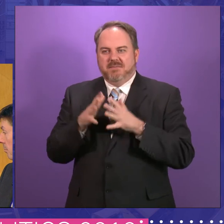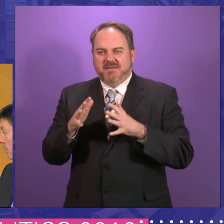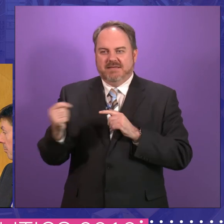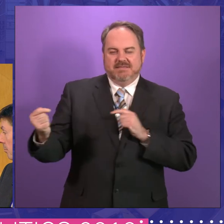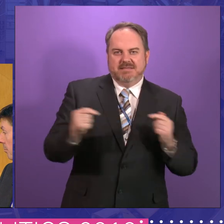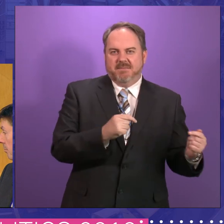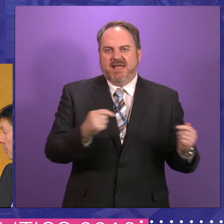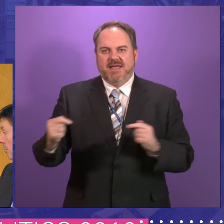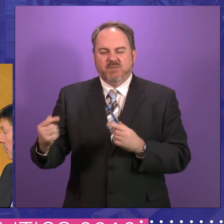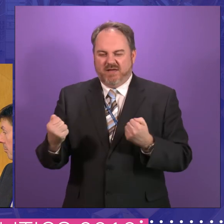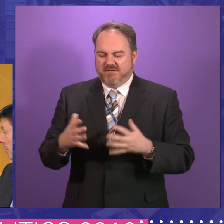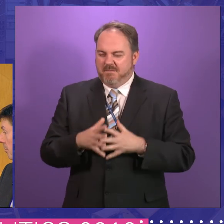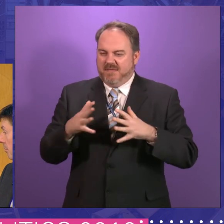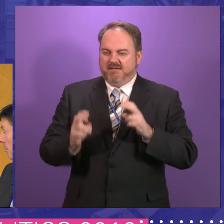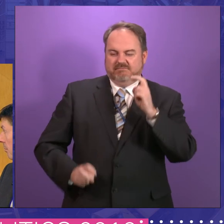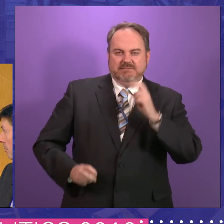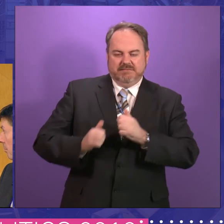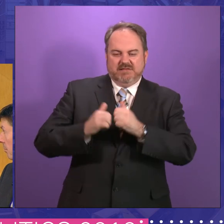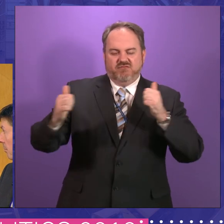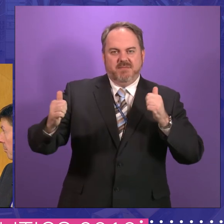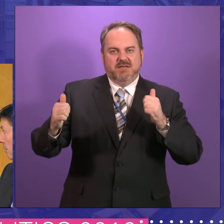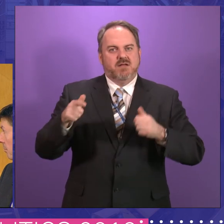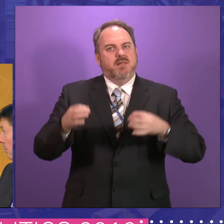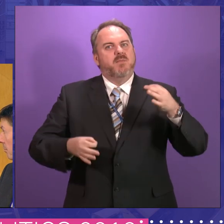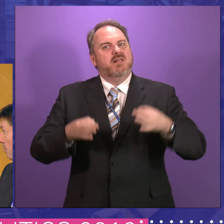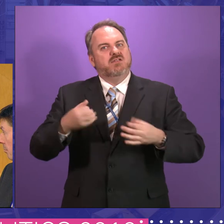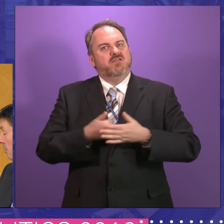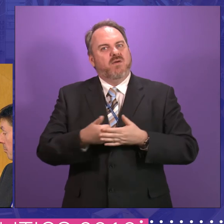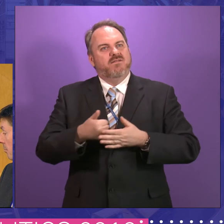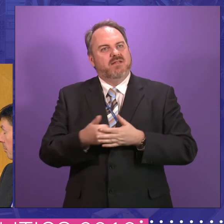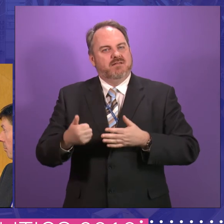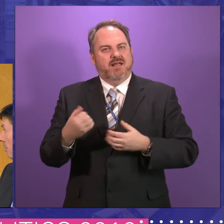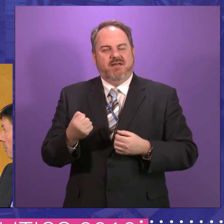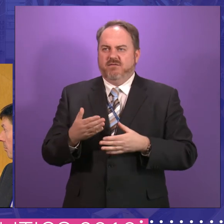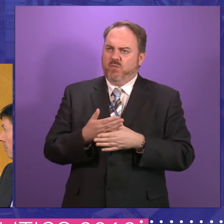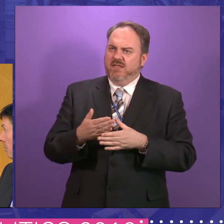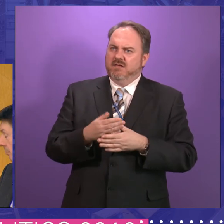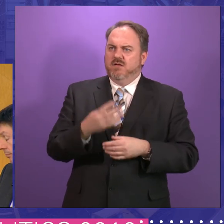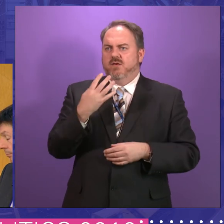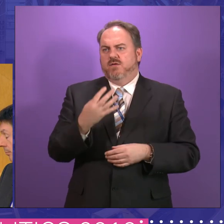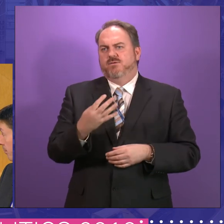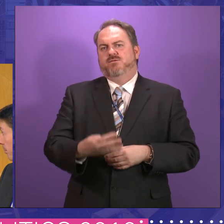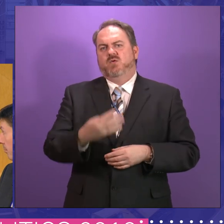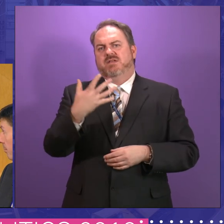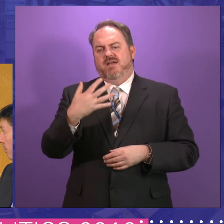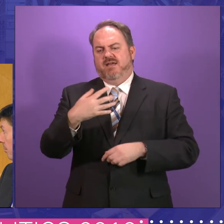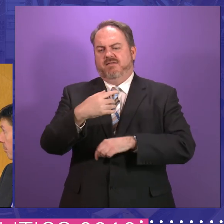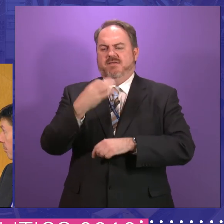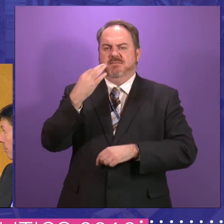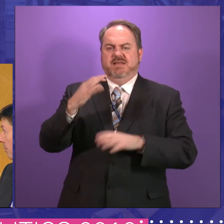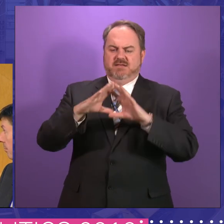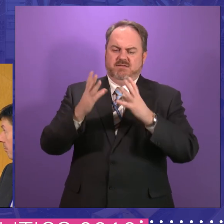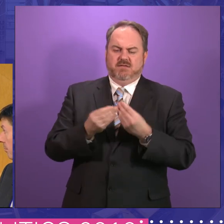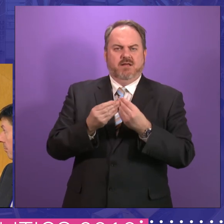content where there's real contention, you actually find that politicians are within 45 minutes can actually articulate and make very powerful